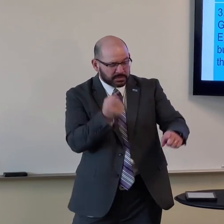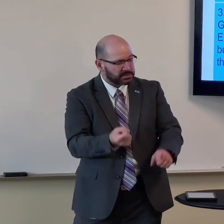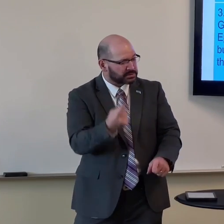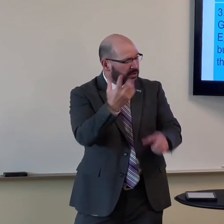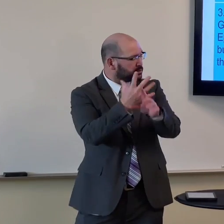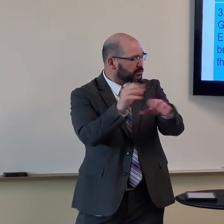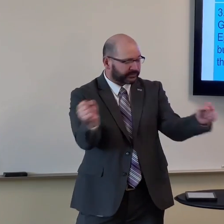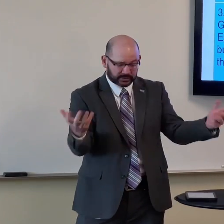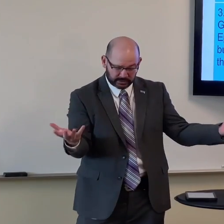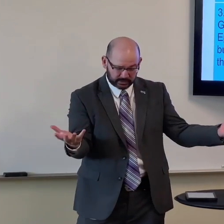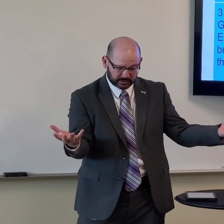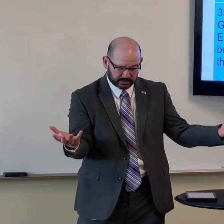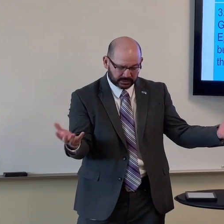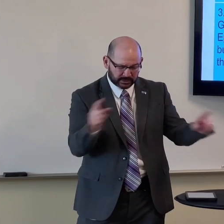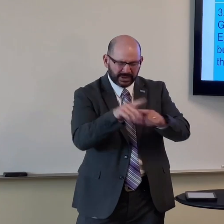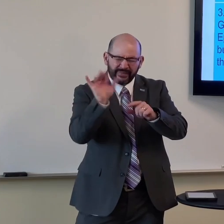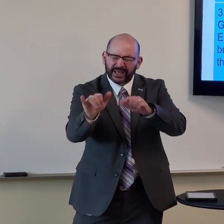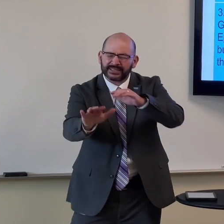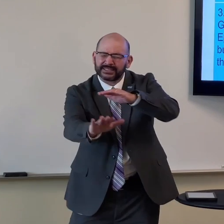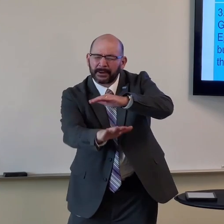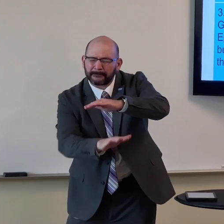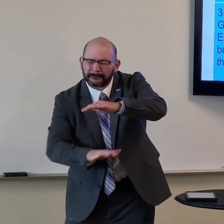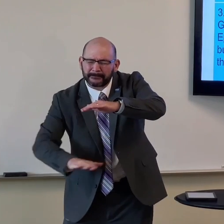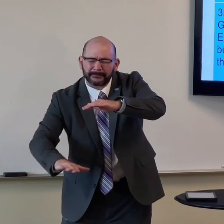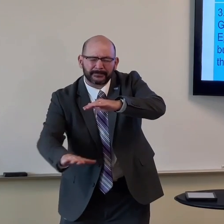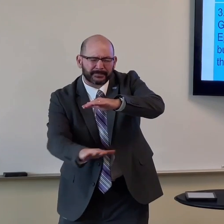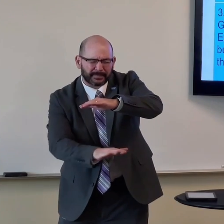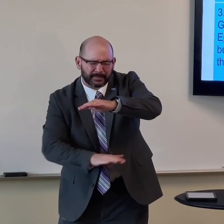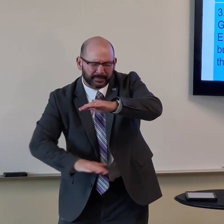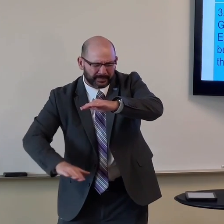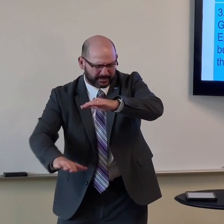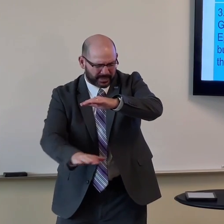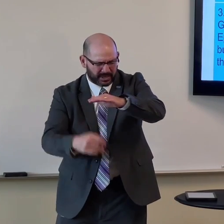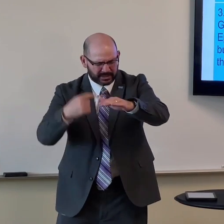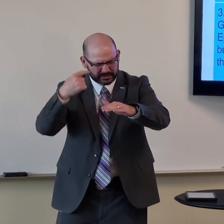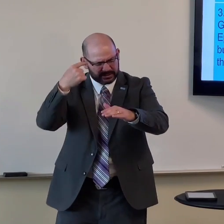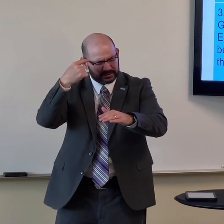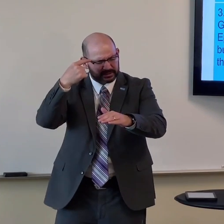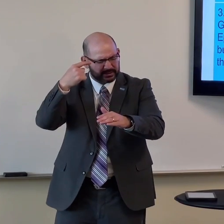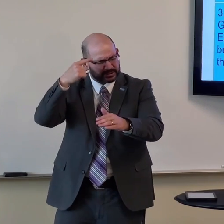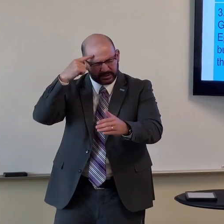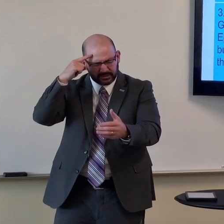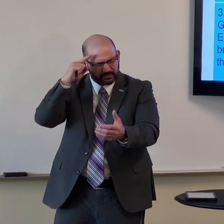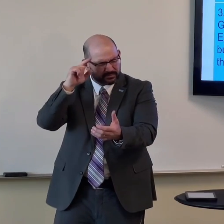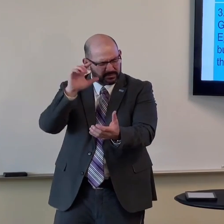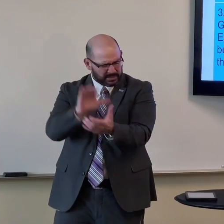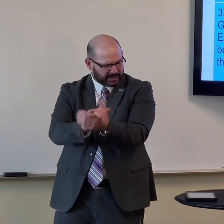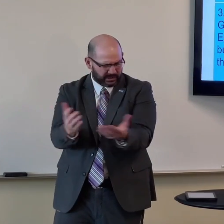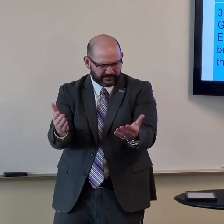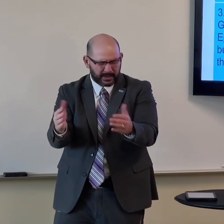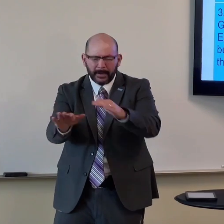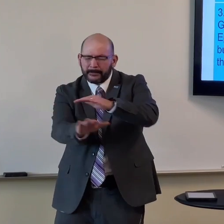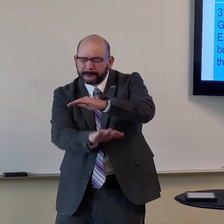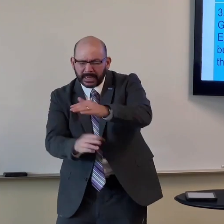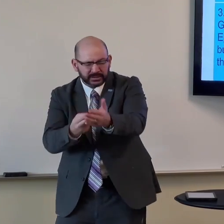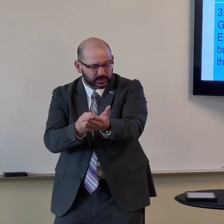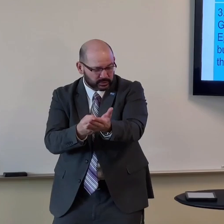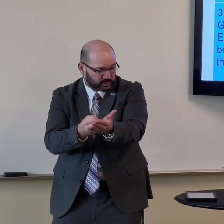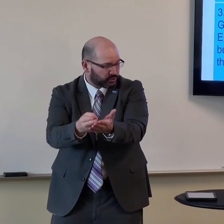they don't understand salvation just these basic things the basic